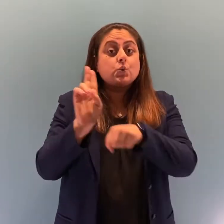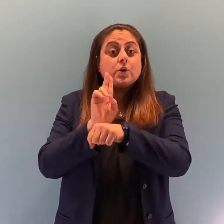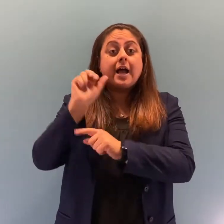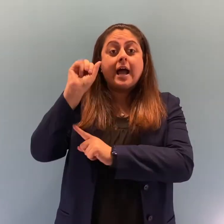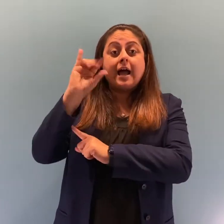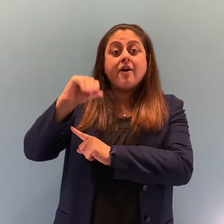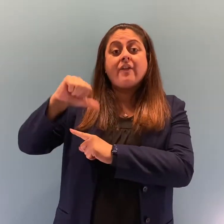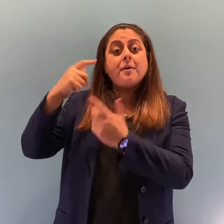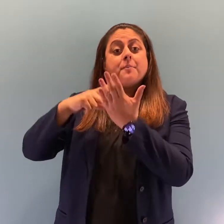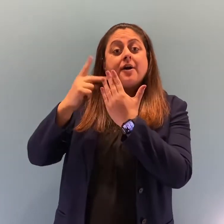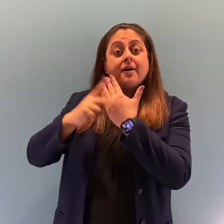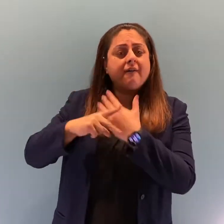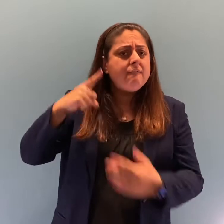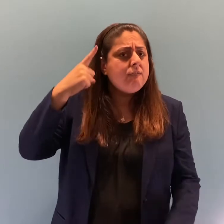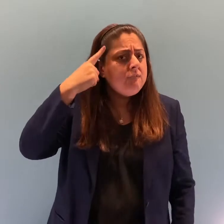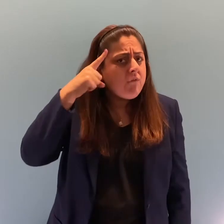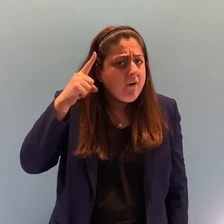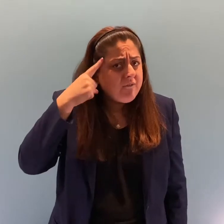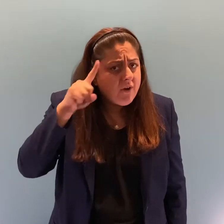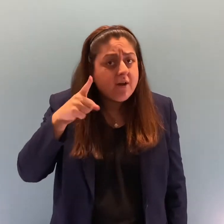their HR processes quicker and easier.